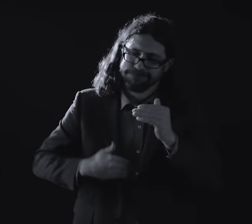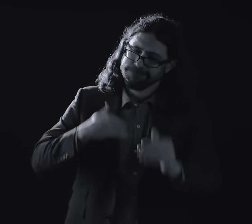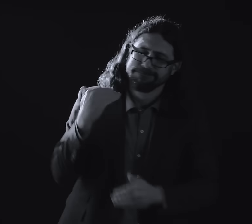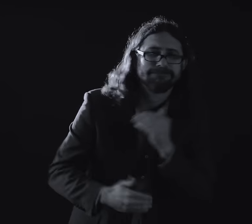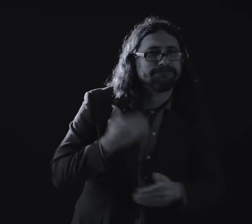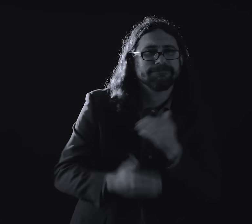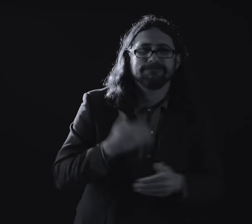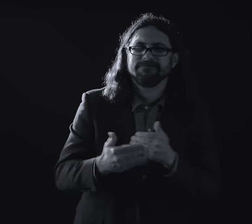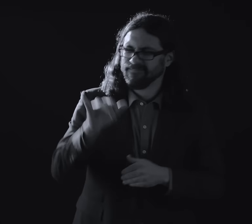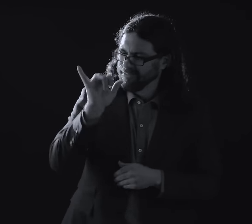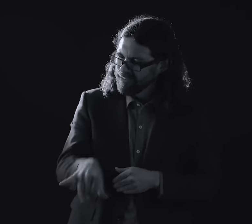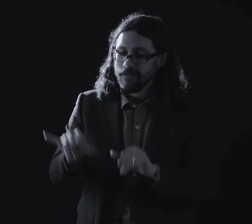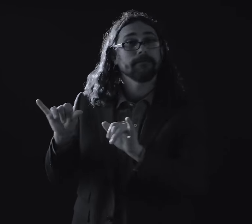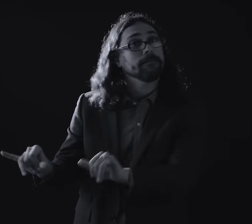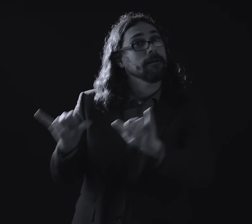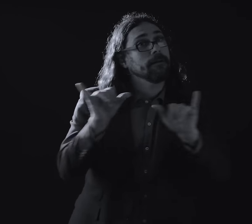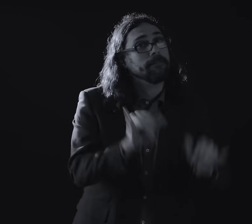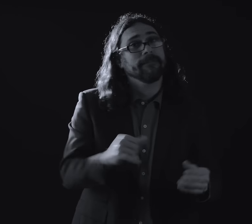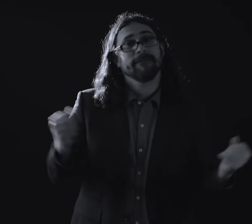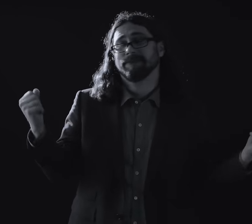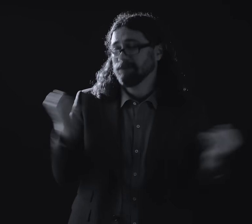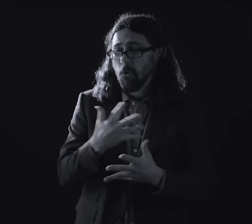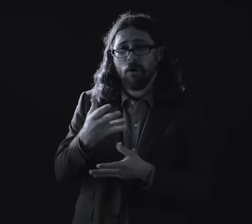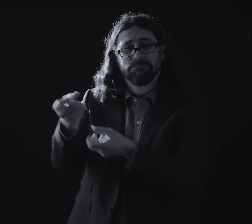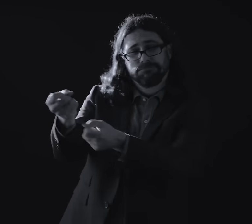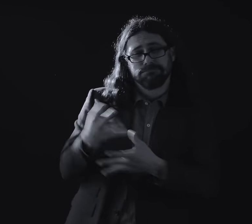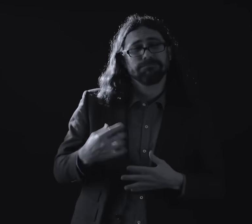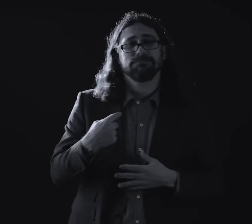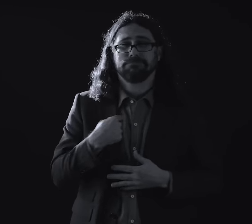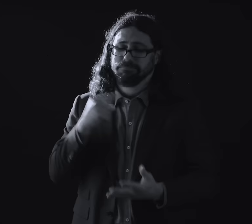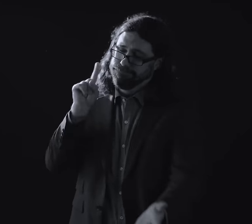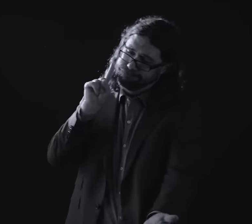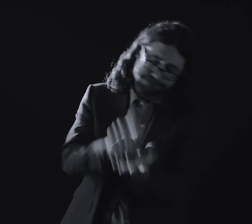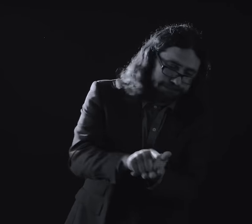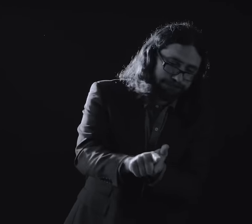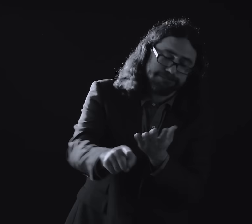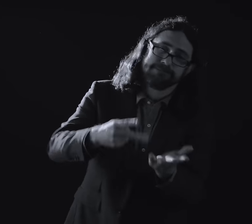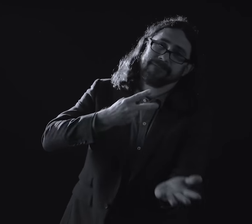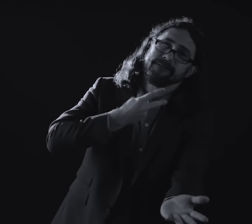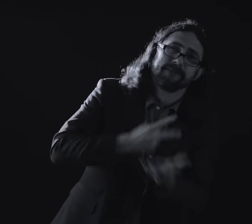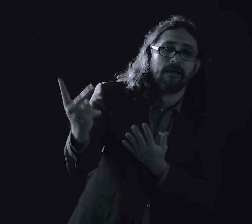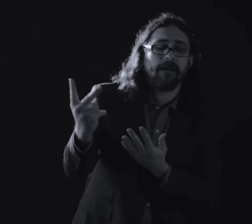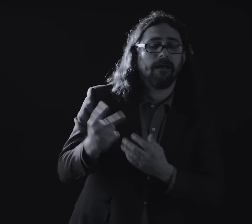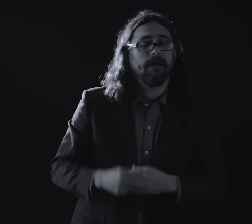fear that brings me to Is belief I don't believe